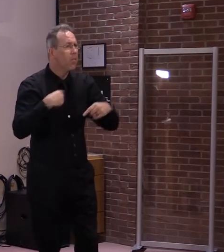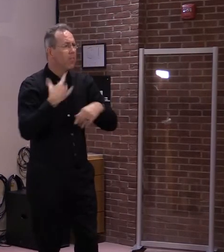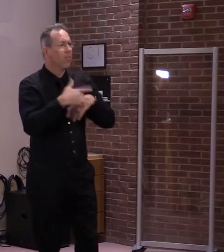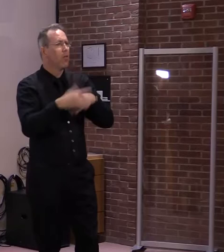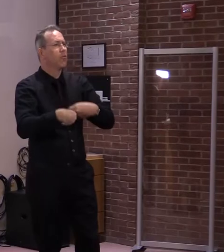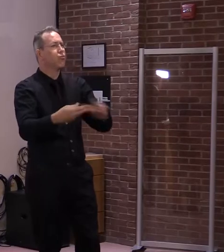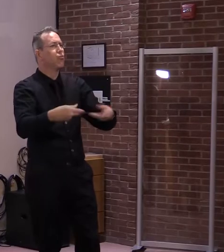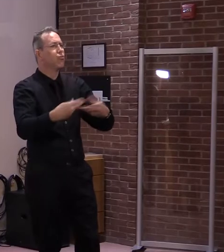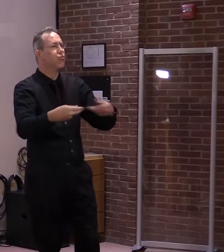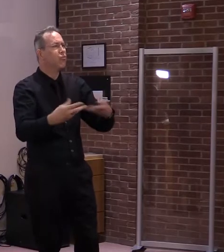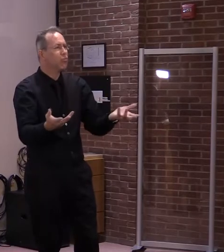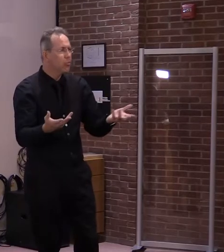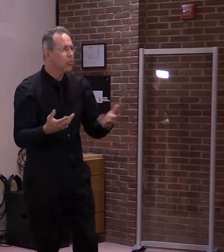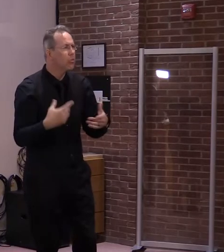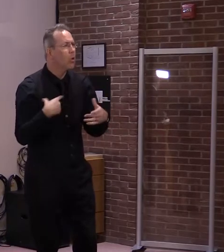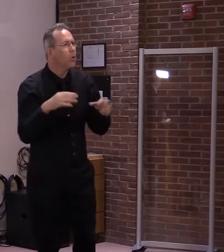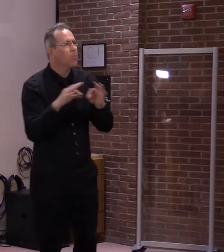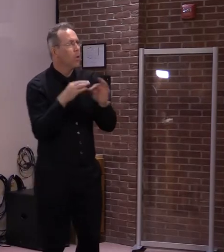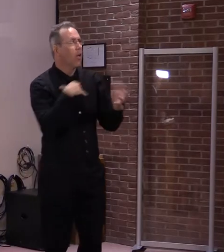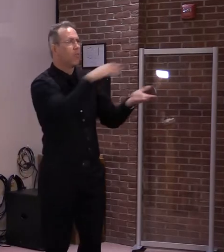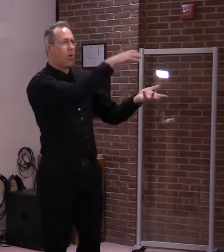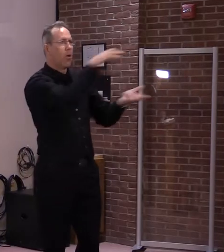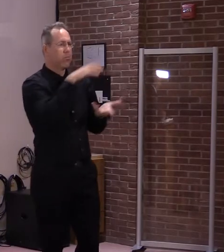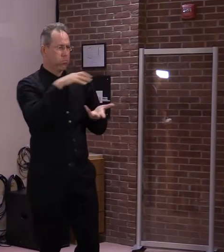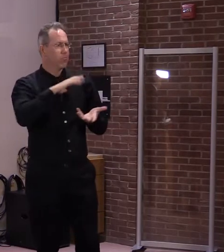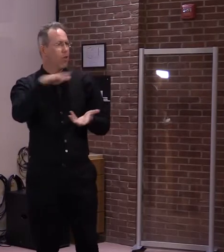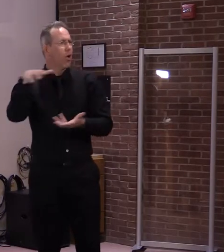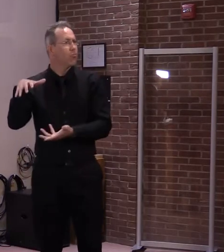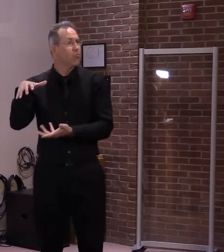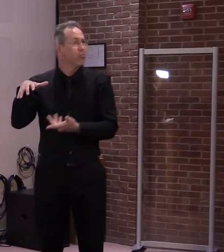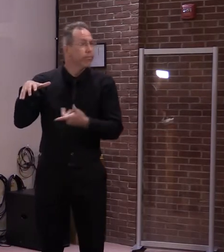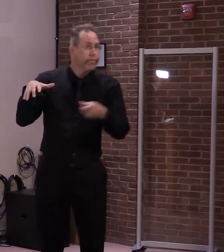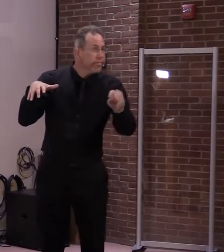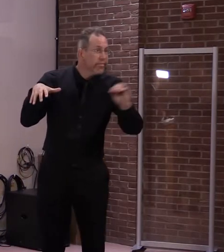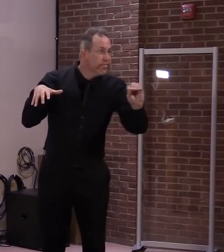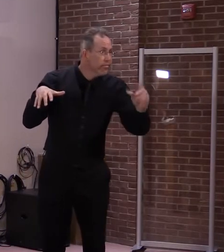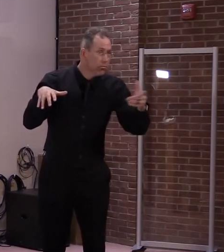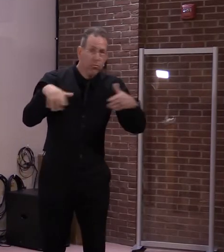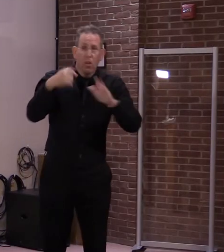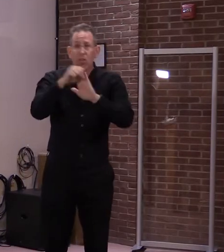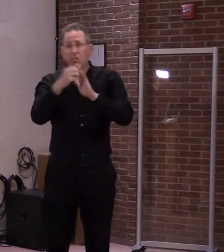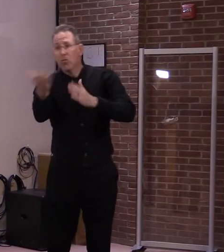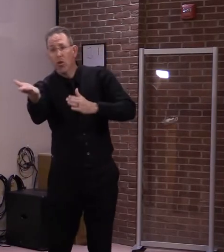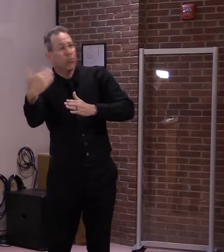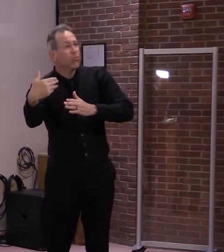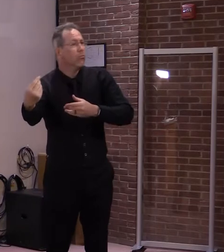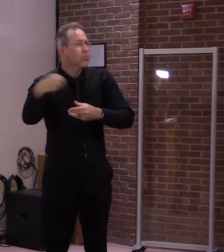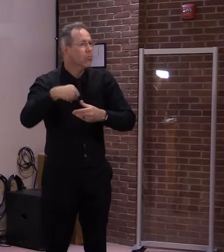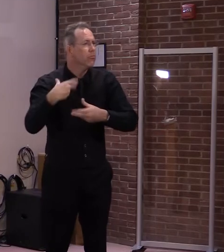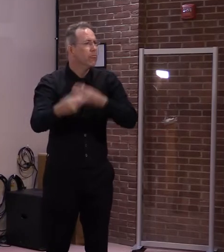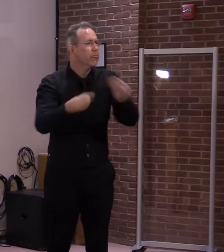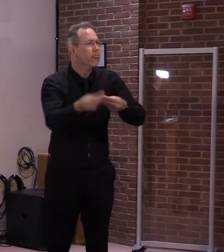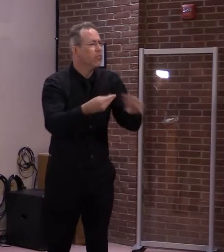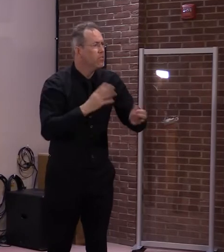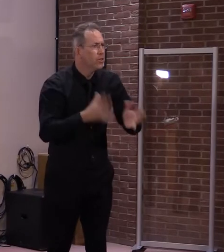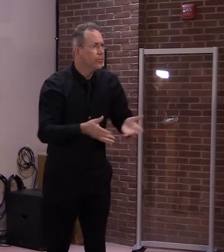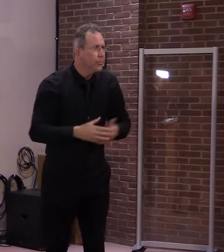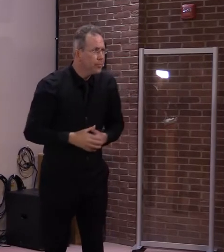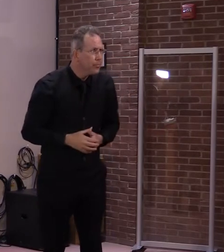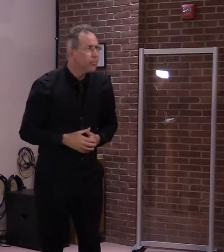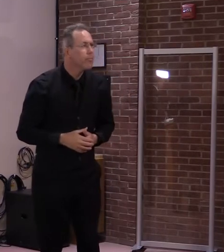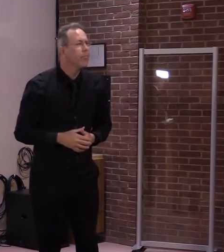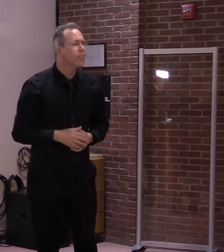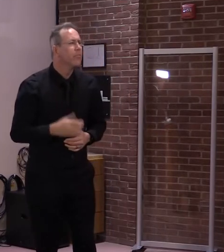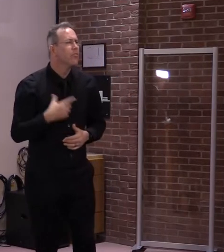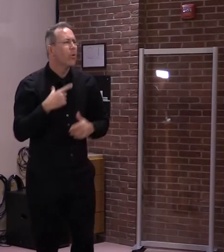sure that we get the supply in federal government has to make sure that we get a supply and not reduce anything from the state.